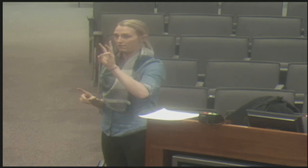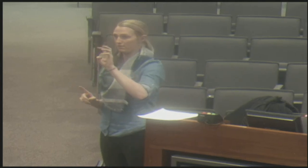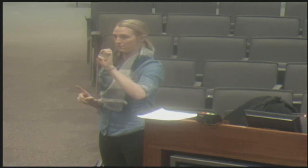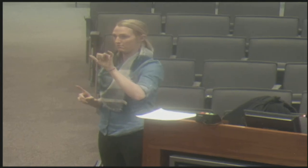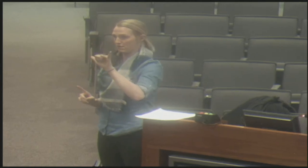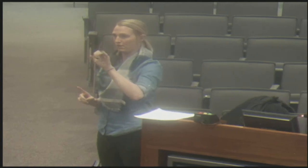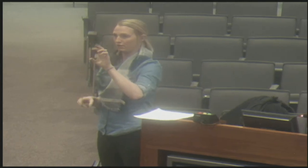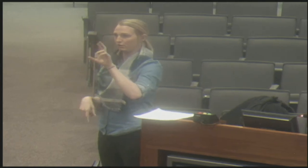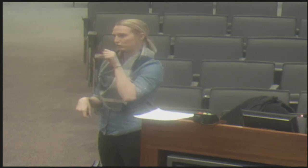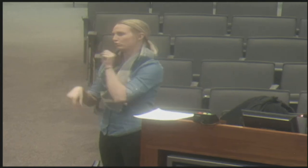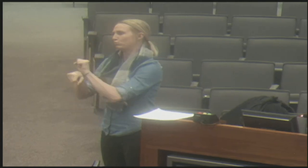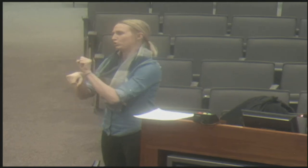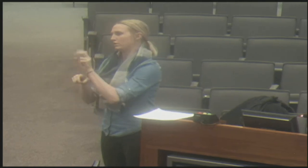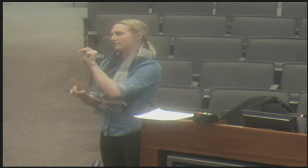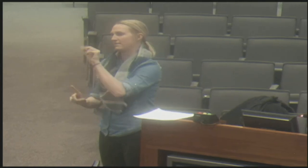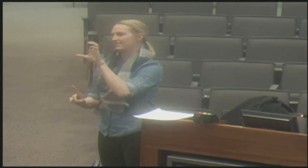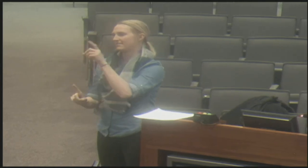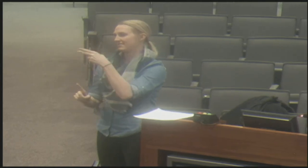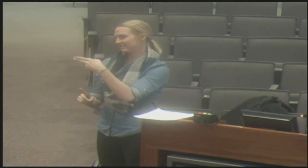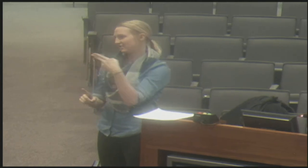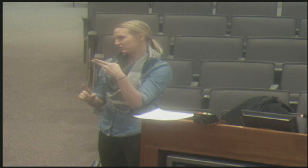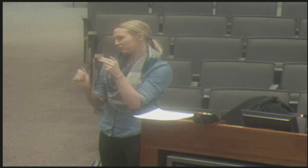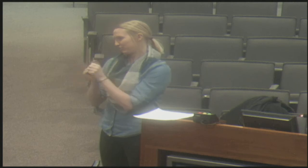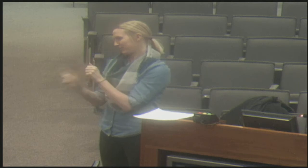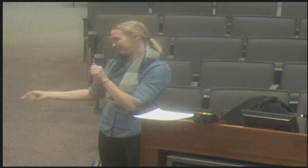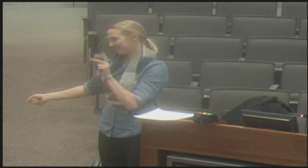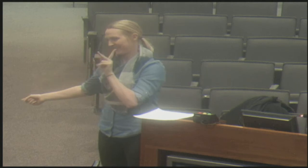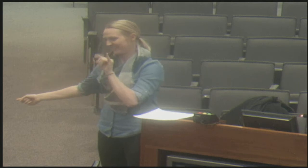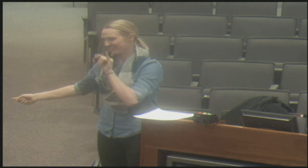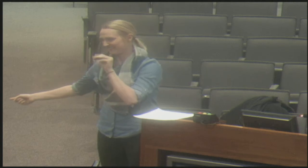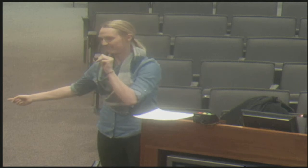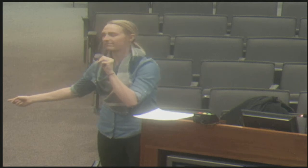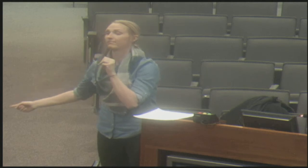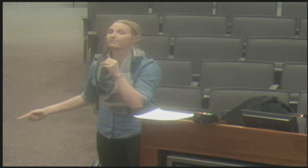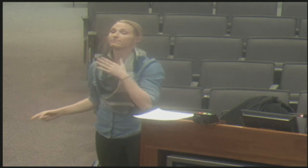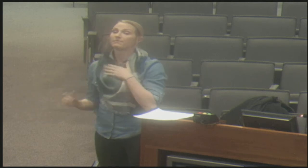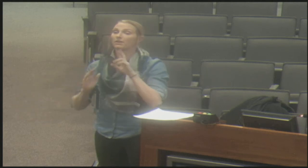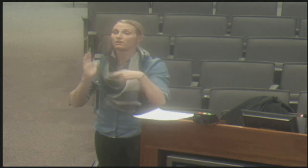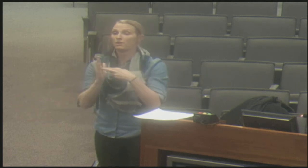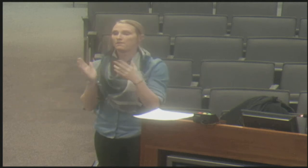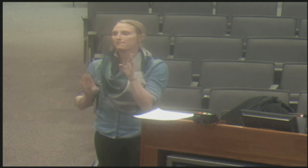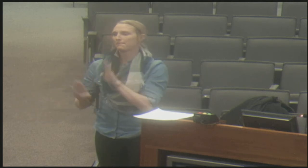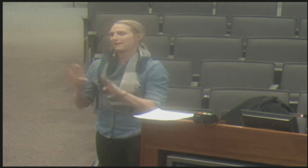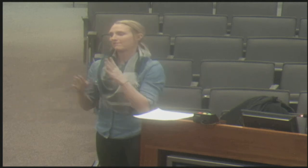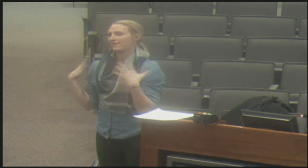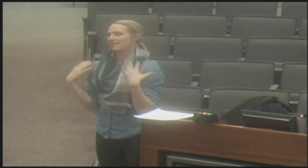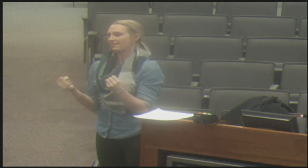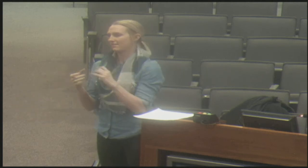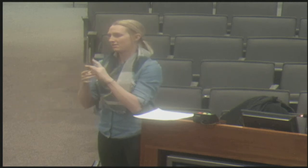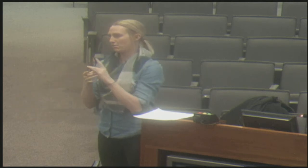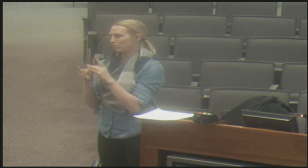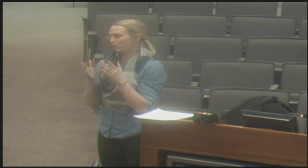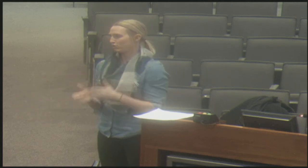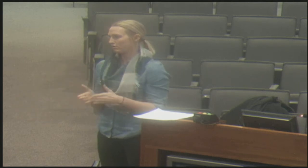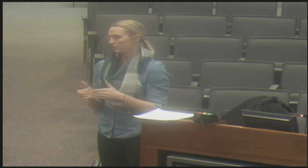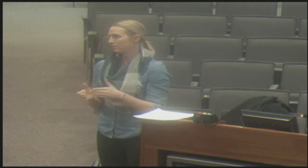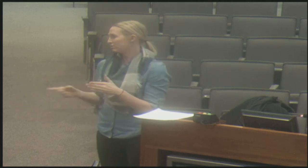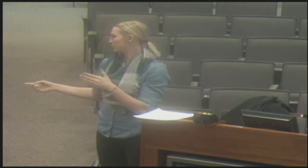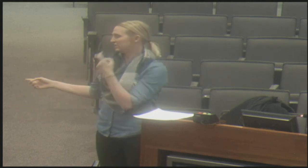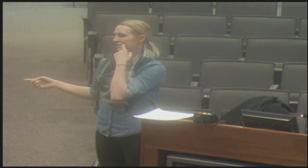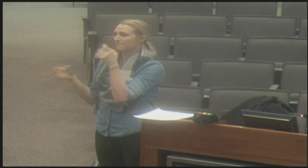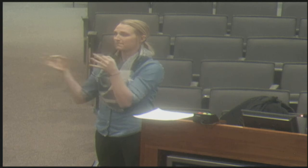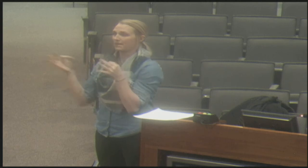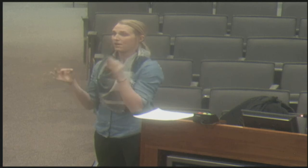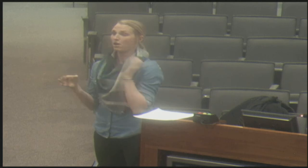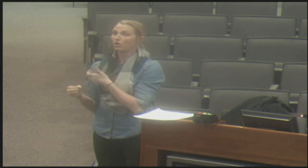Again, I'm Carly Wires. I also work at the Nebraska Commission for the Deaf and Hard of Hearing with Kim. My role is as a